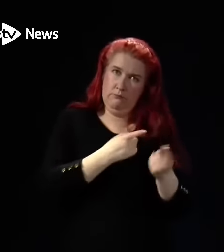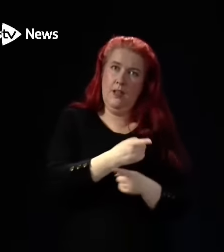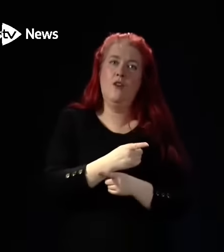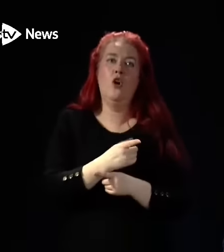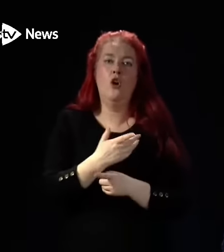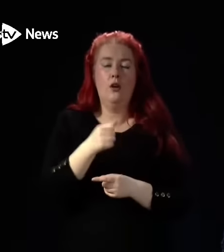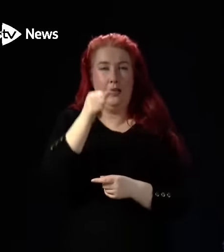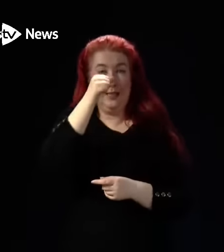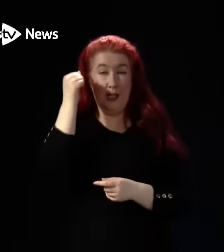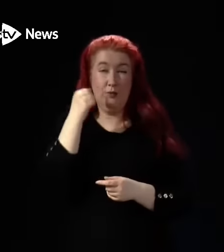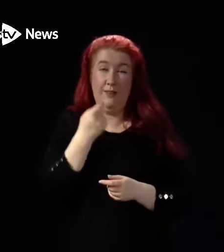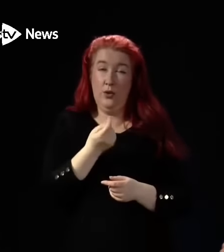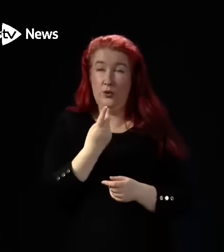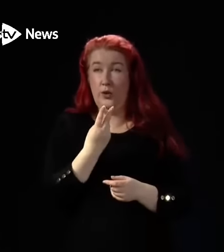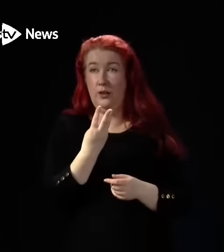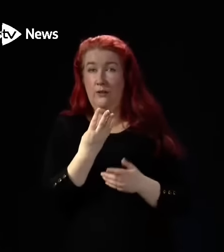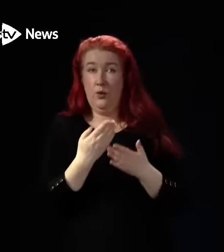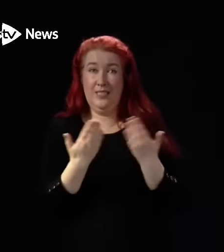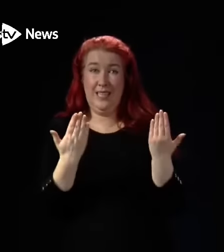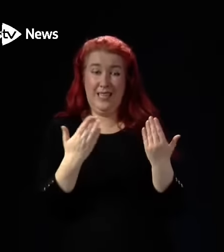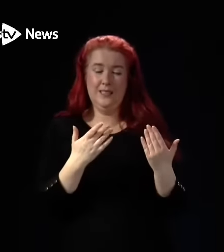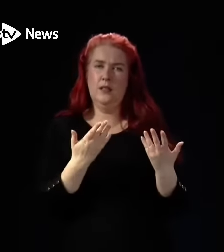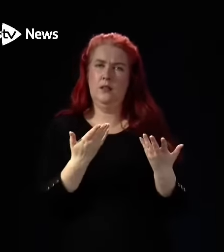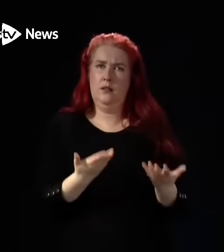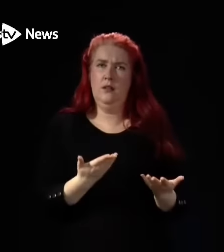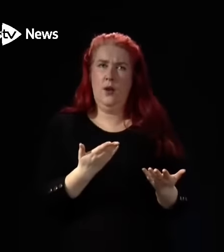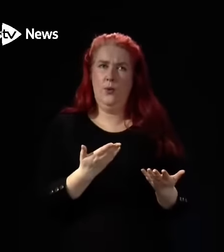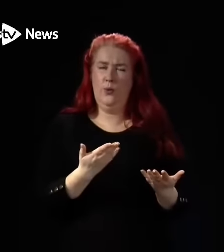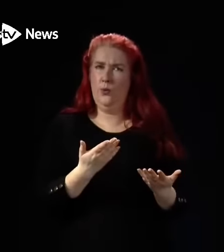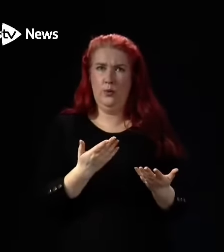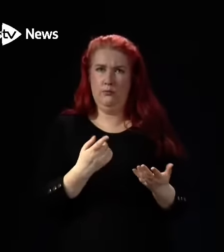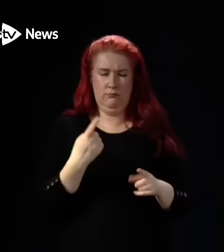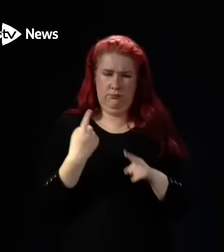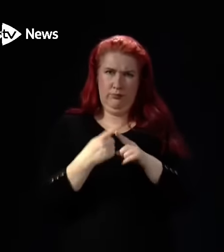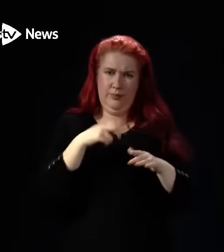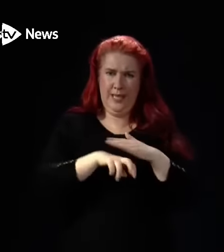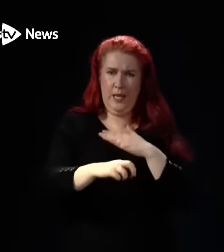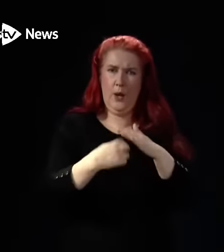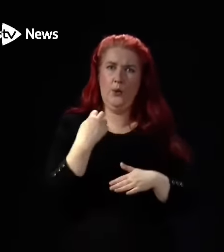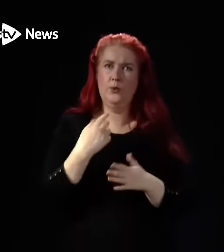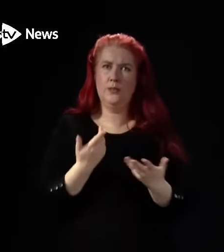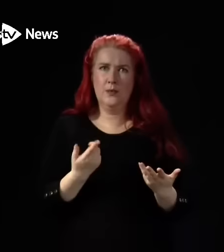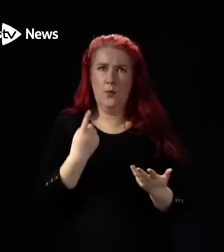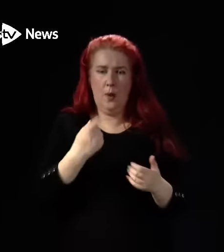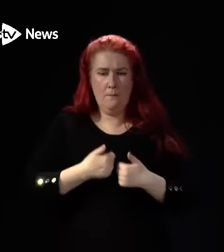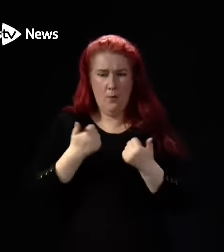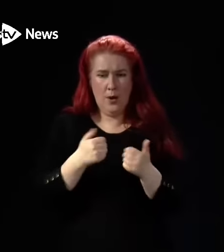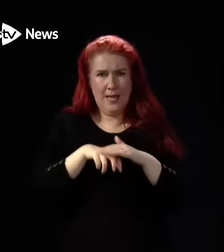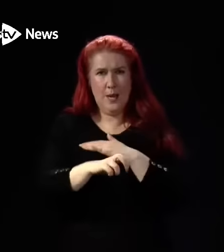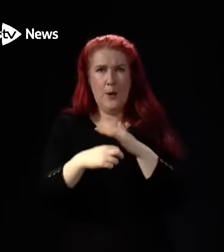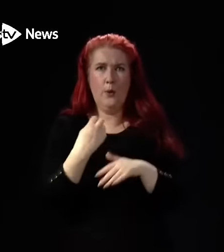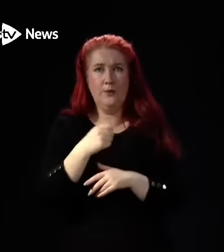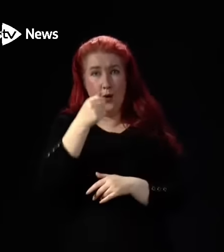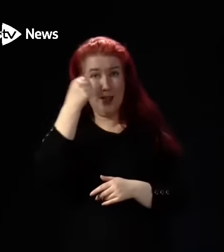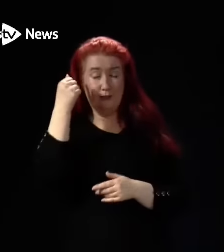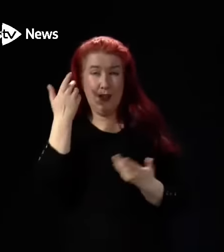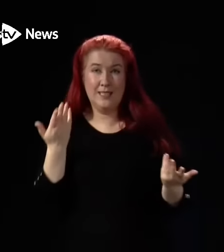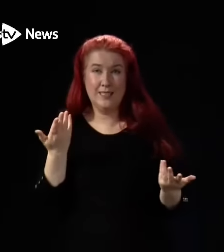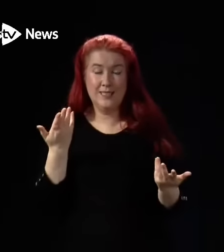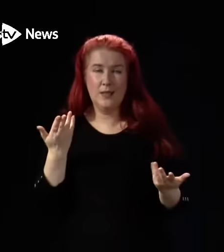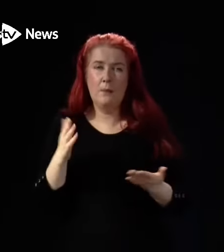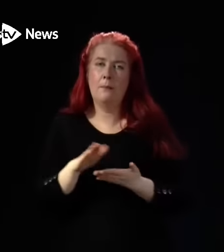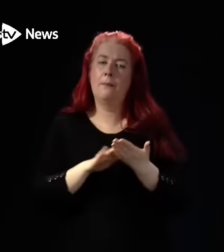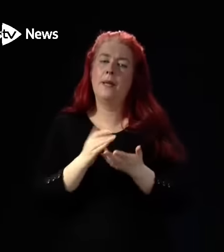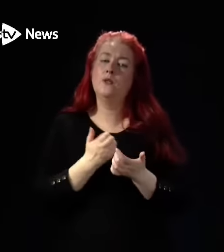hospital for several days. You're now in and out of hospital for cataract treatments in a morning. So the number of